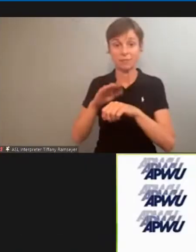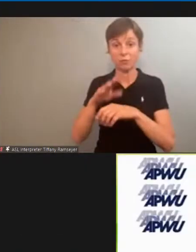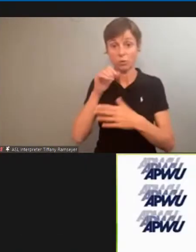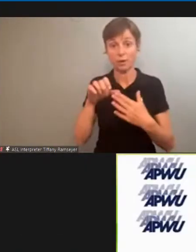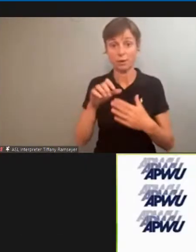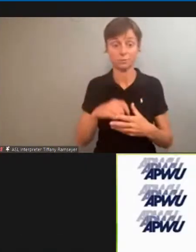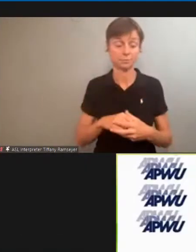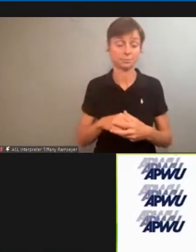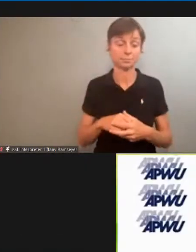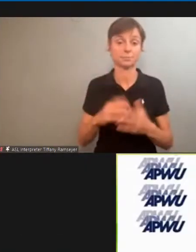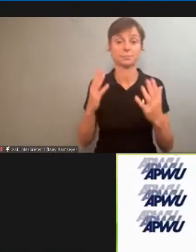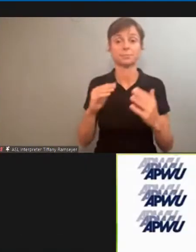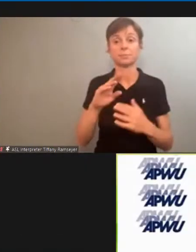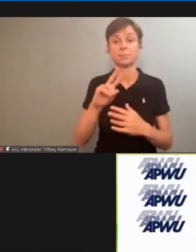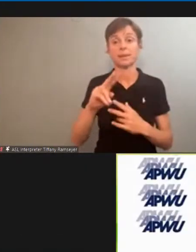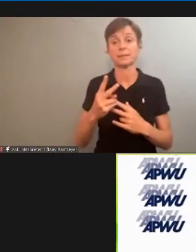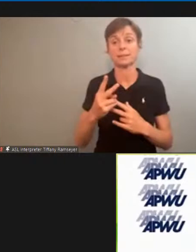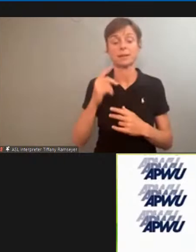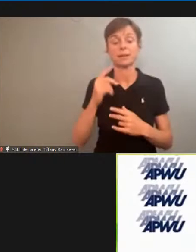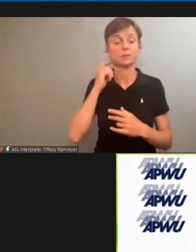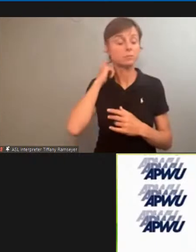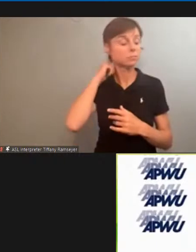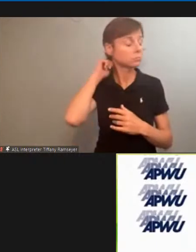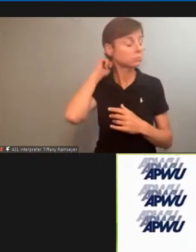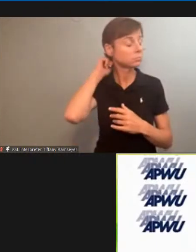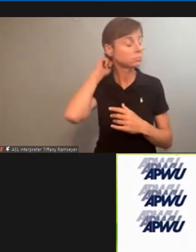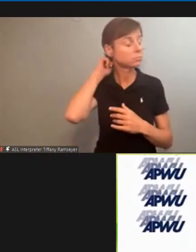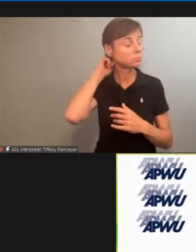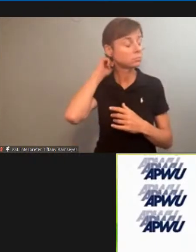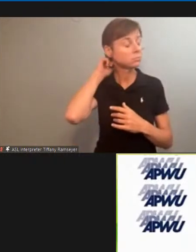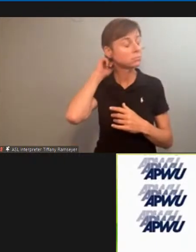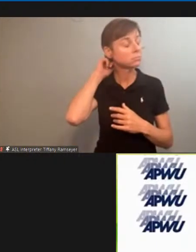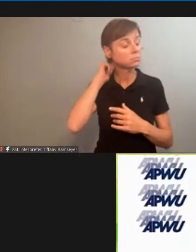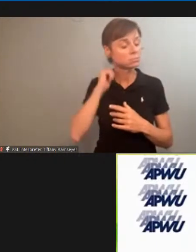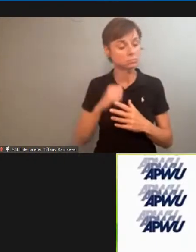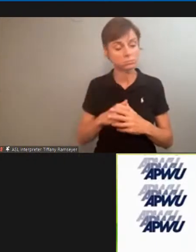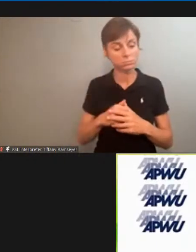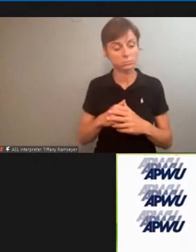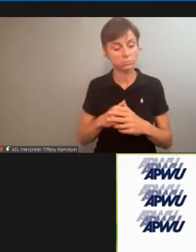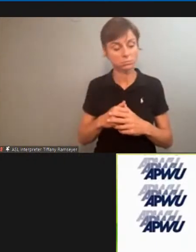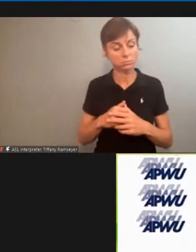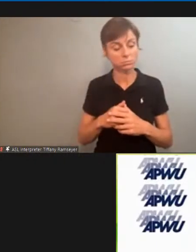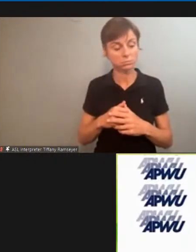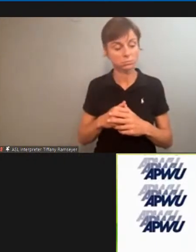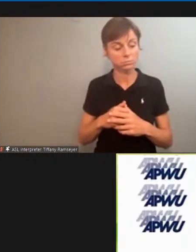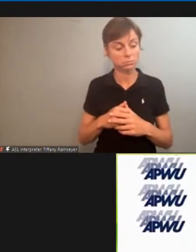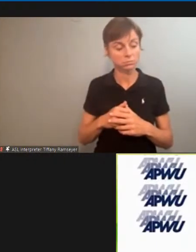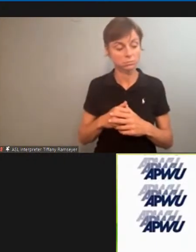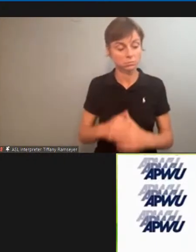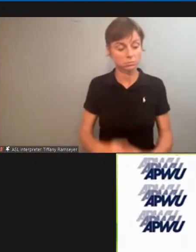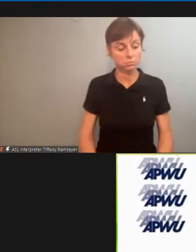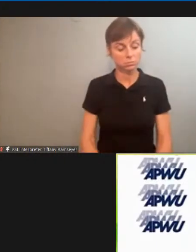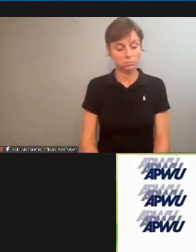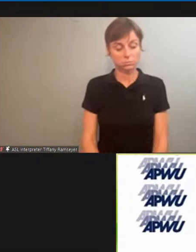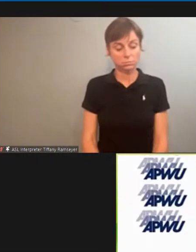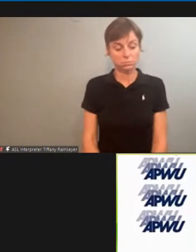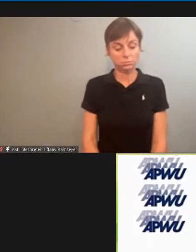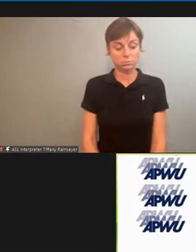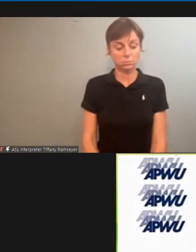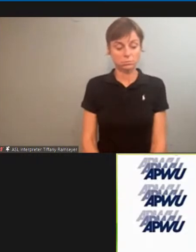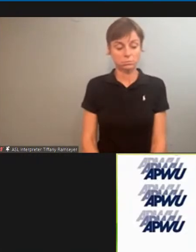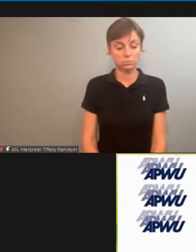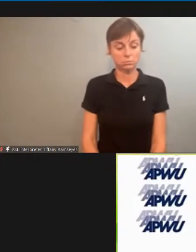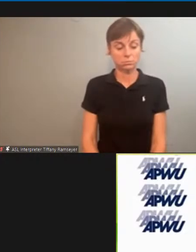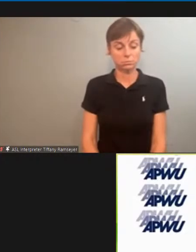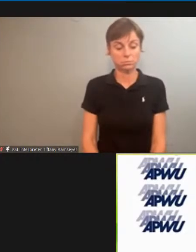And the second thing that I would ask you to speak of, in the questions that was referred to